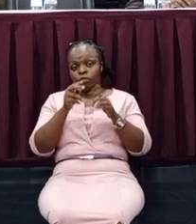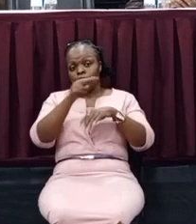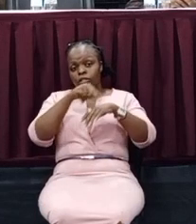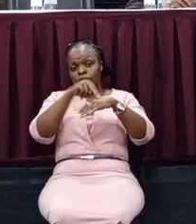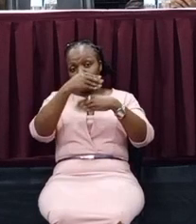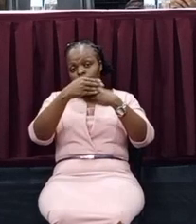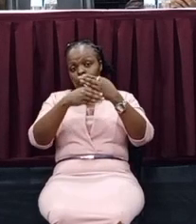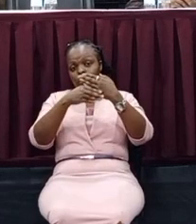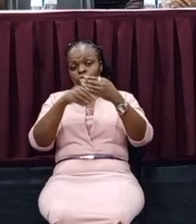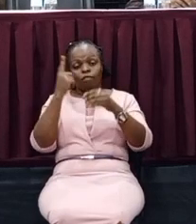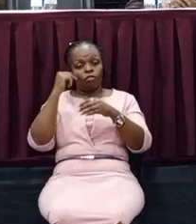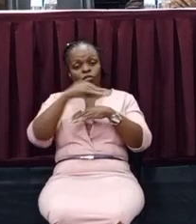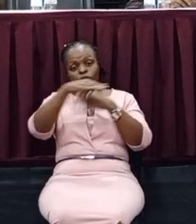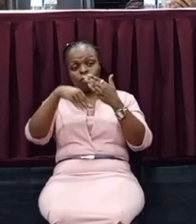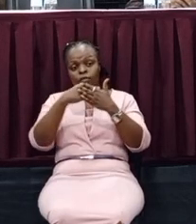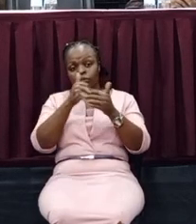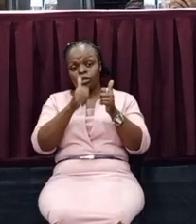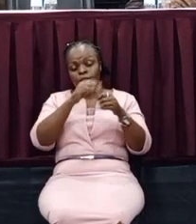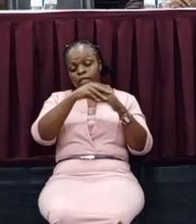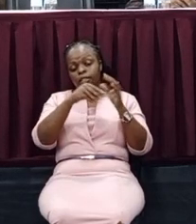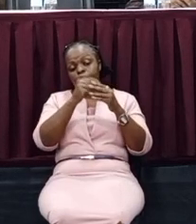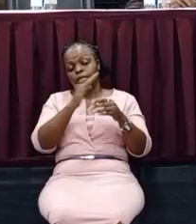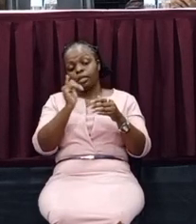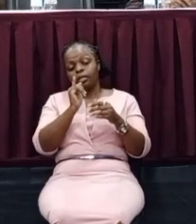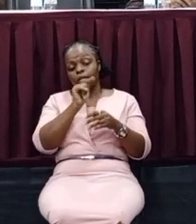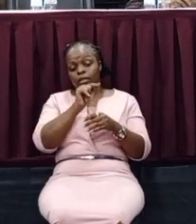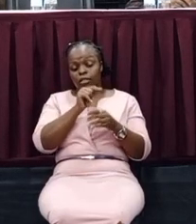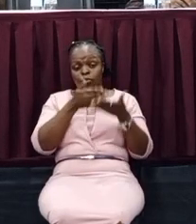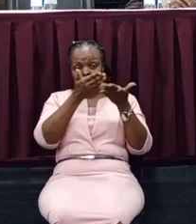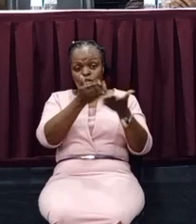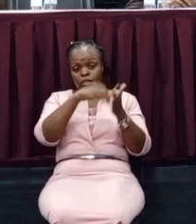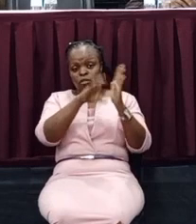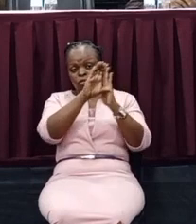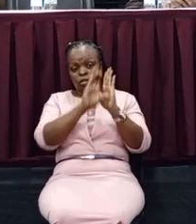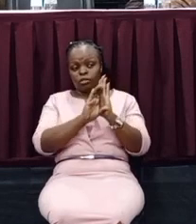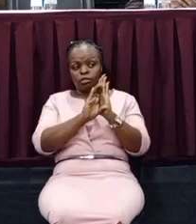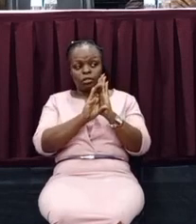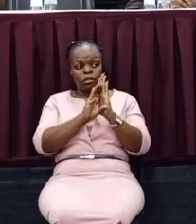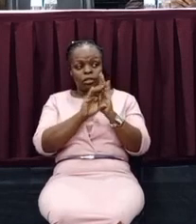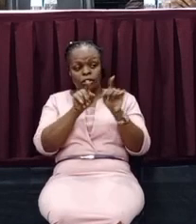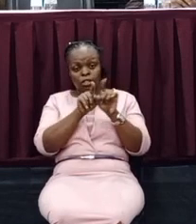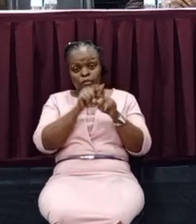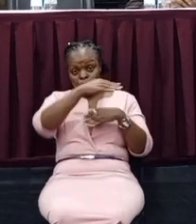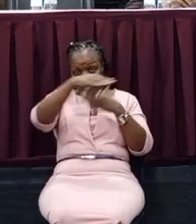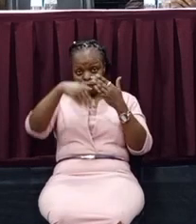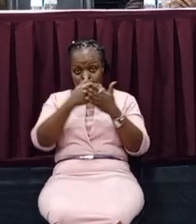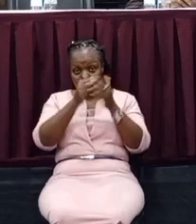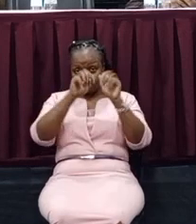all of us, that was created by that provision of the Constitution, so that all of us can participate in nation